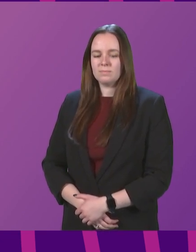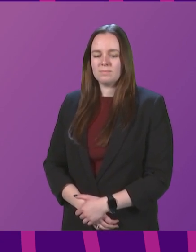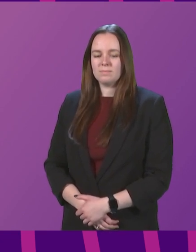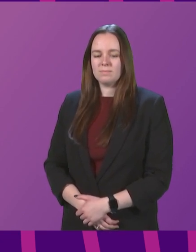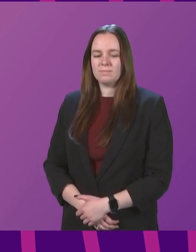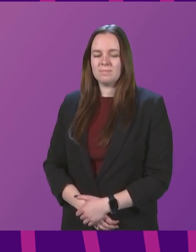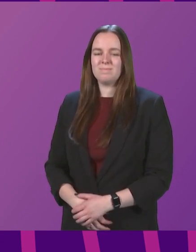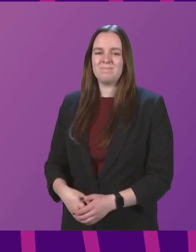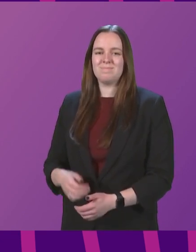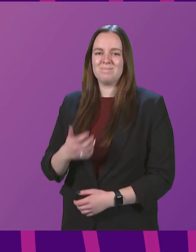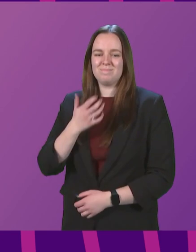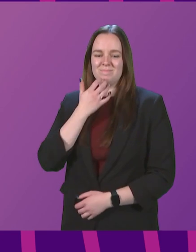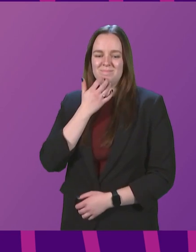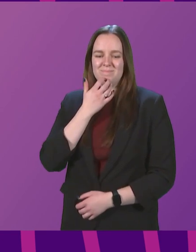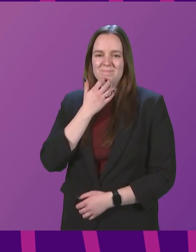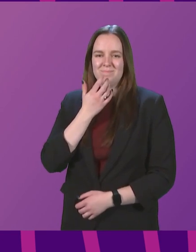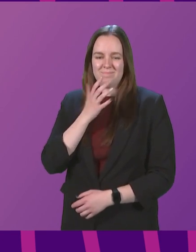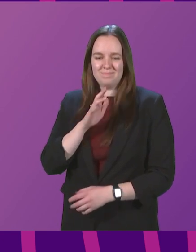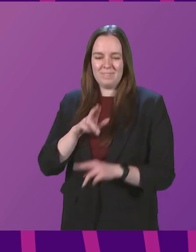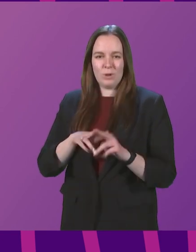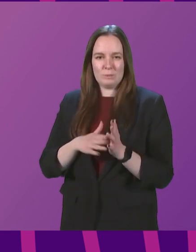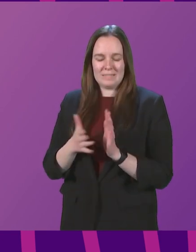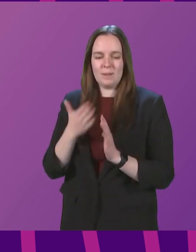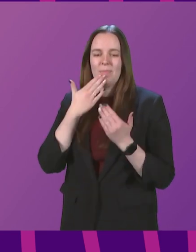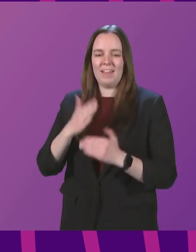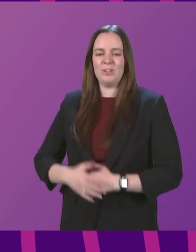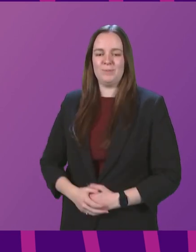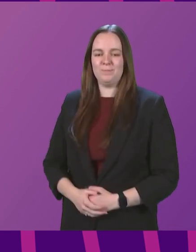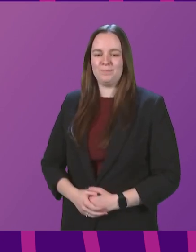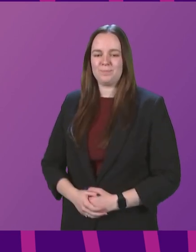Just bear with me a moment, First Minister. Thank you.